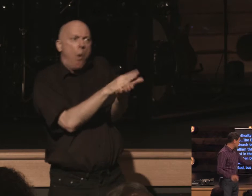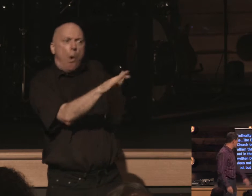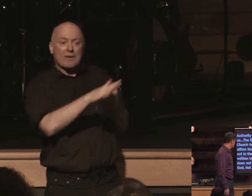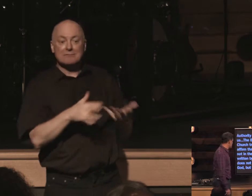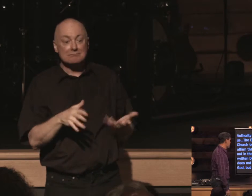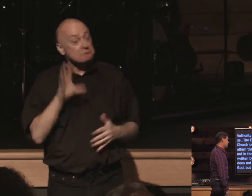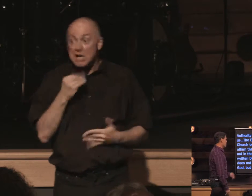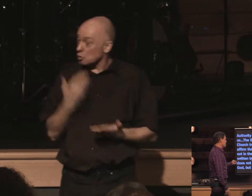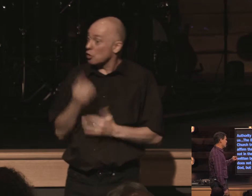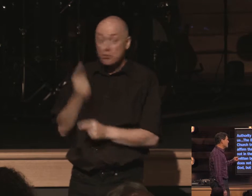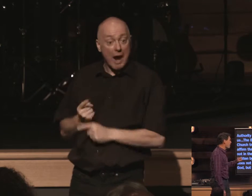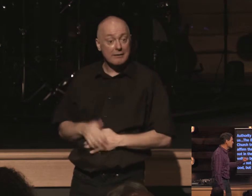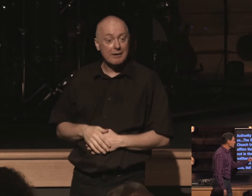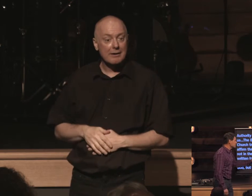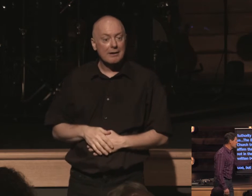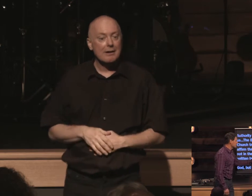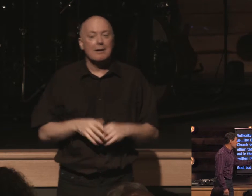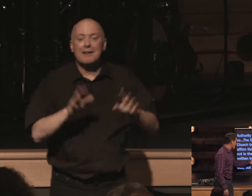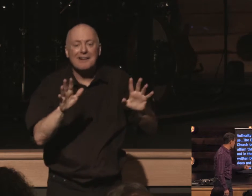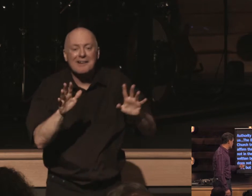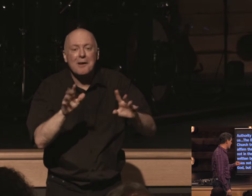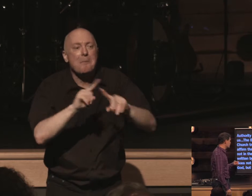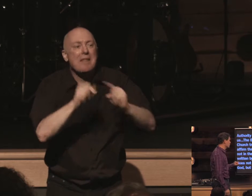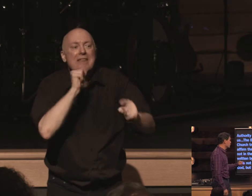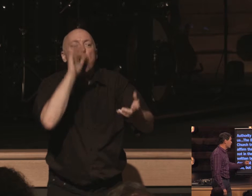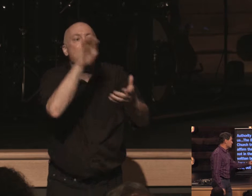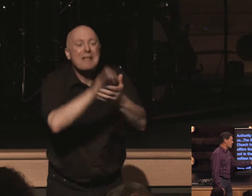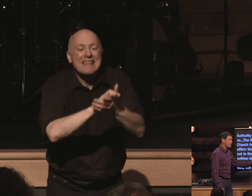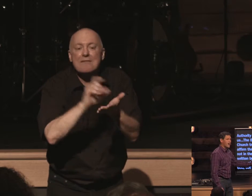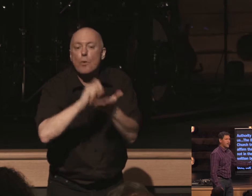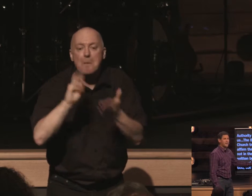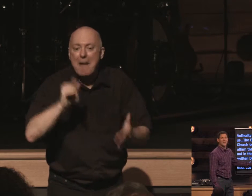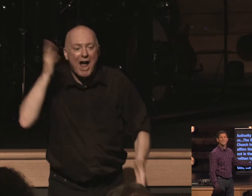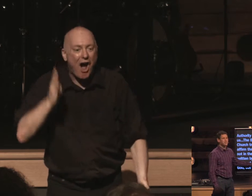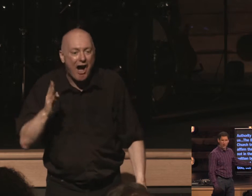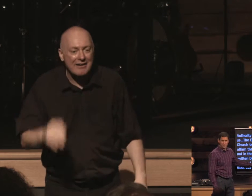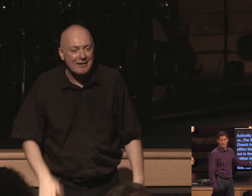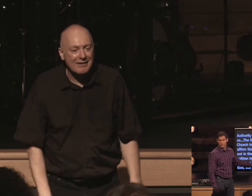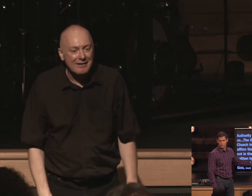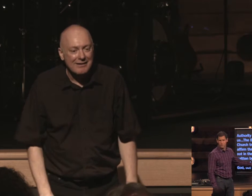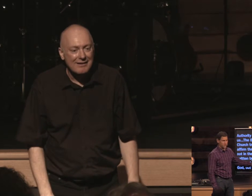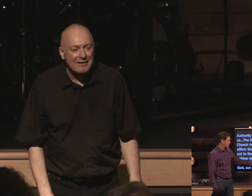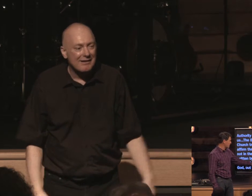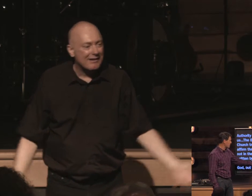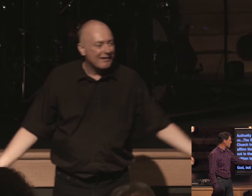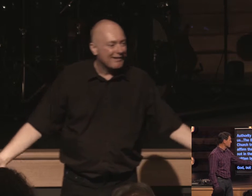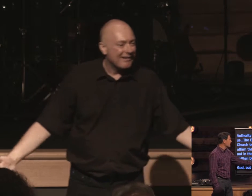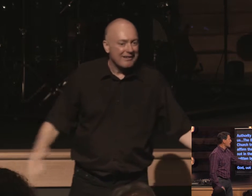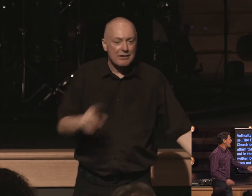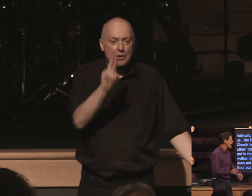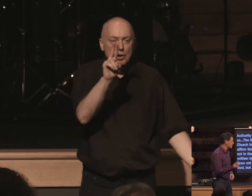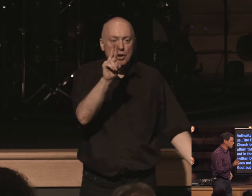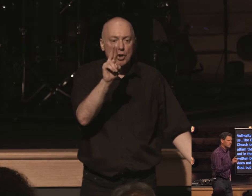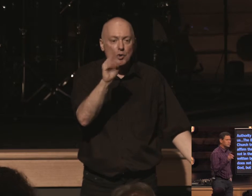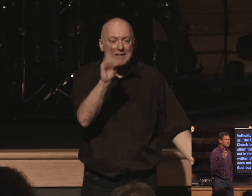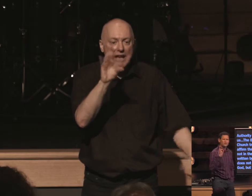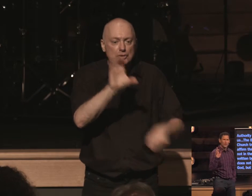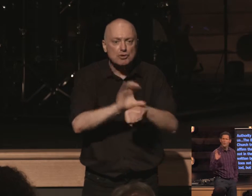good but not in the sense the bible is actually written by god that does not sound so good okay hence and this is so